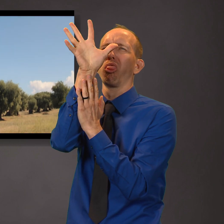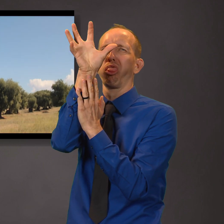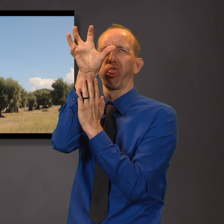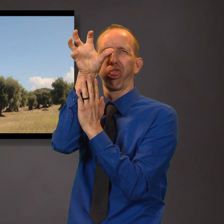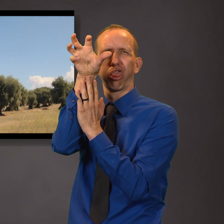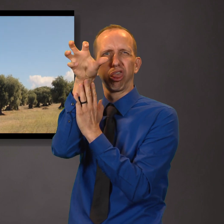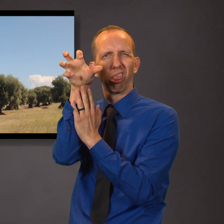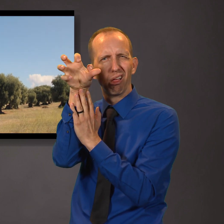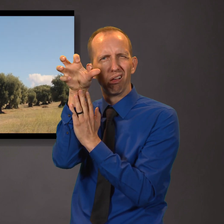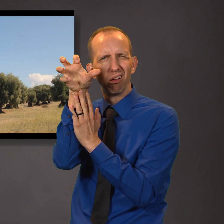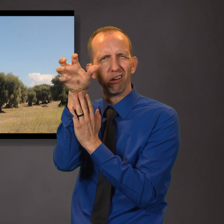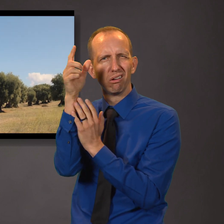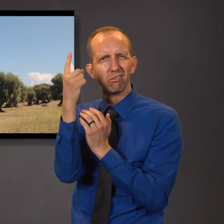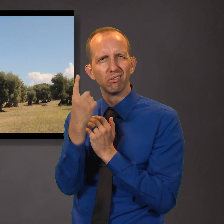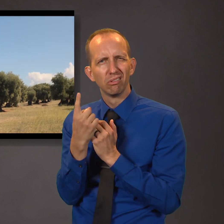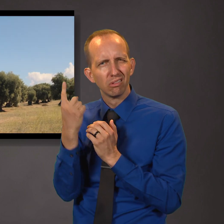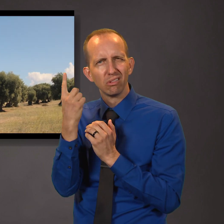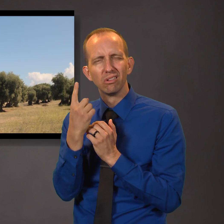But the main top began to perish.